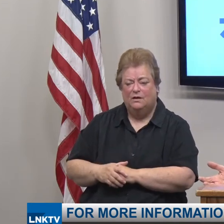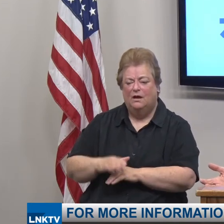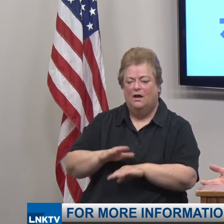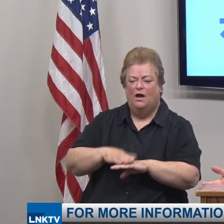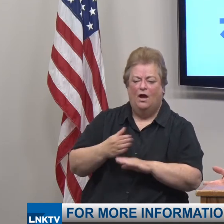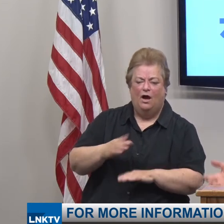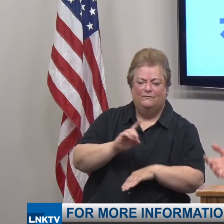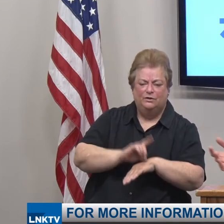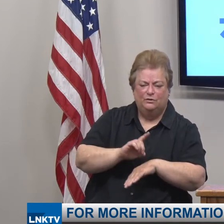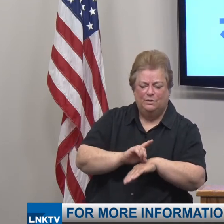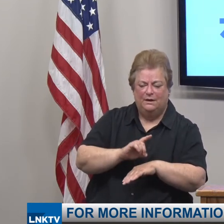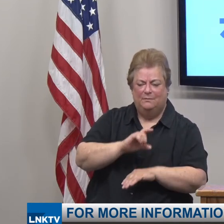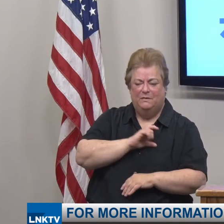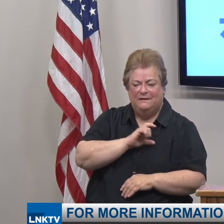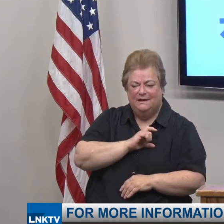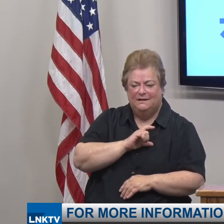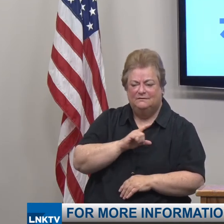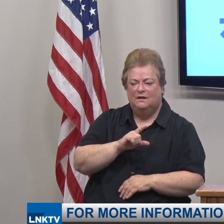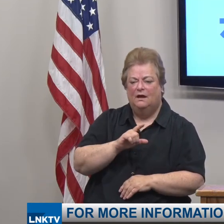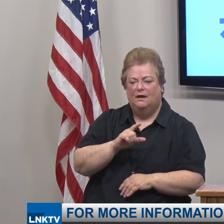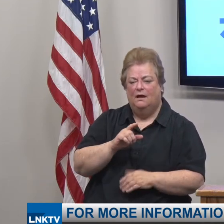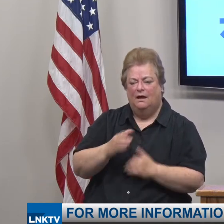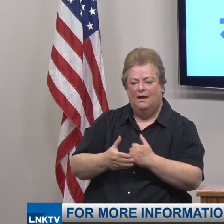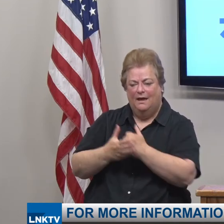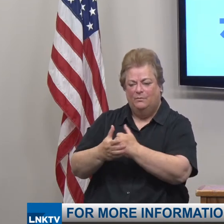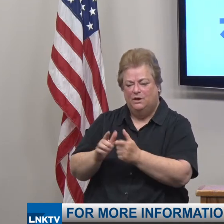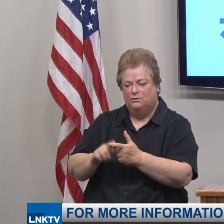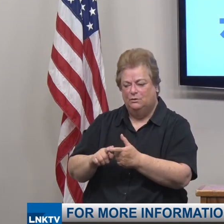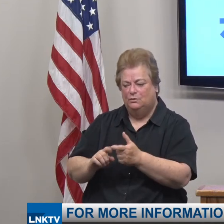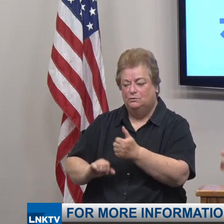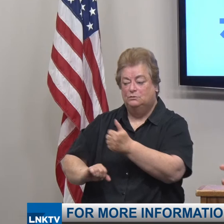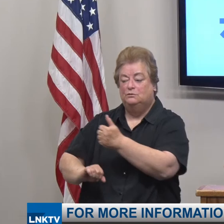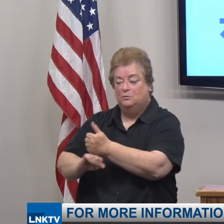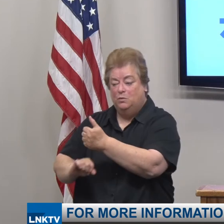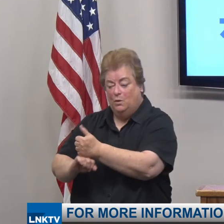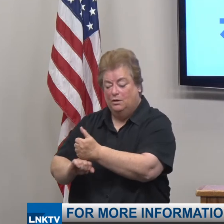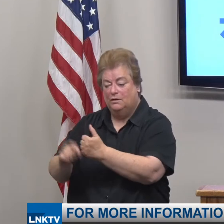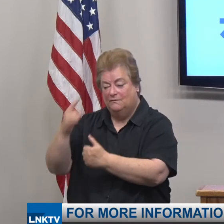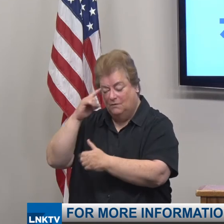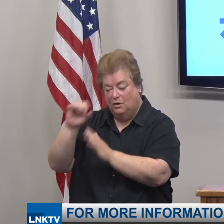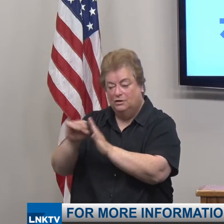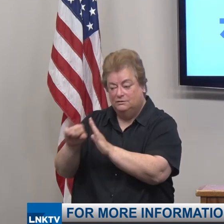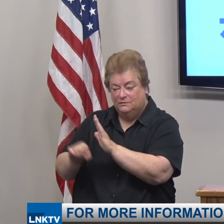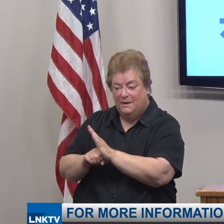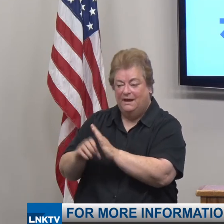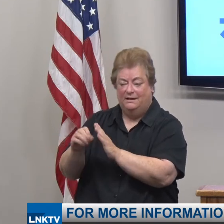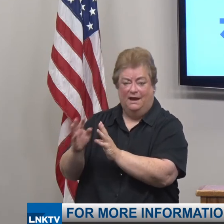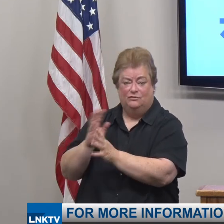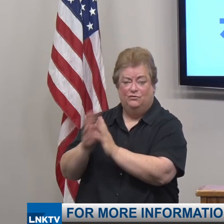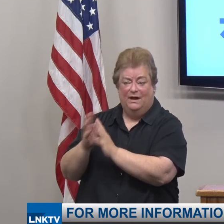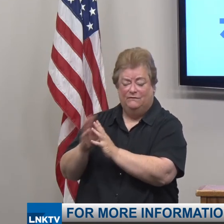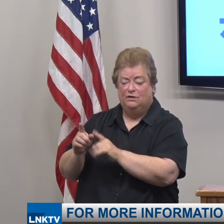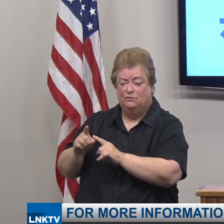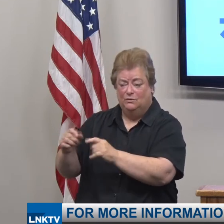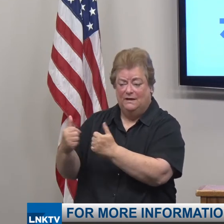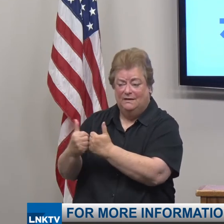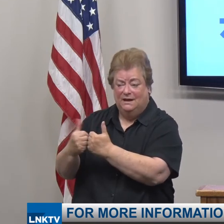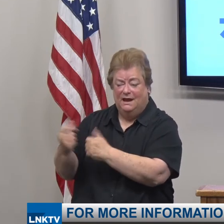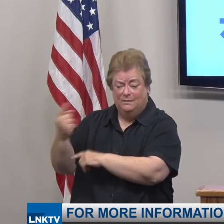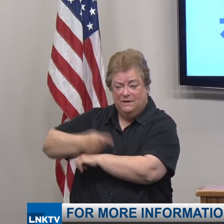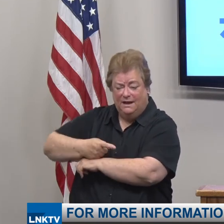-duty police officers are typically helping to provide support for the stadium for traffic on game days.